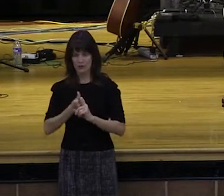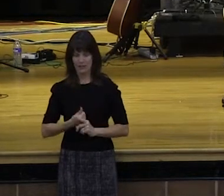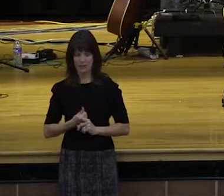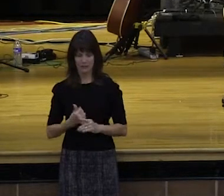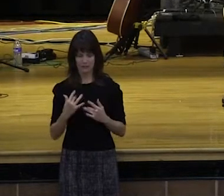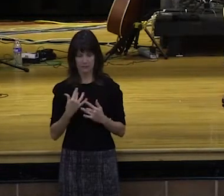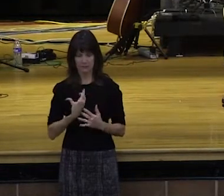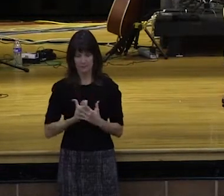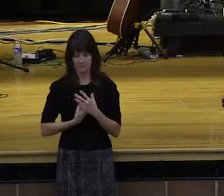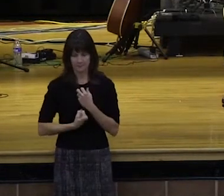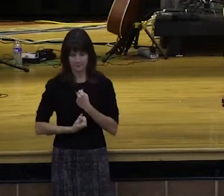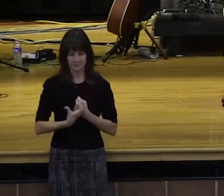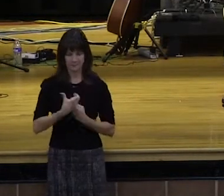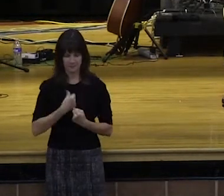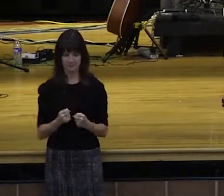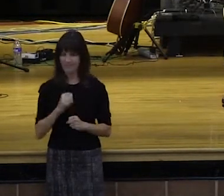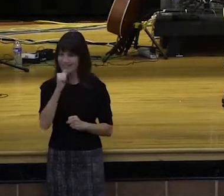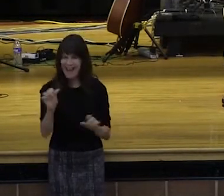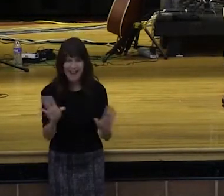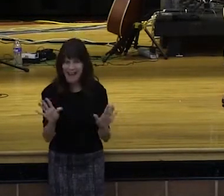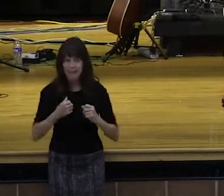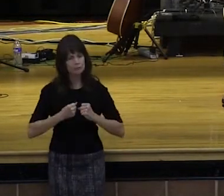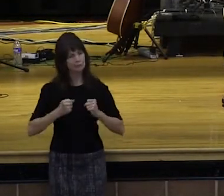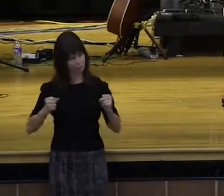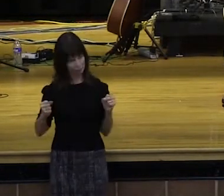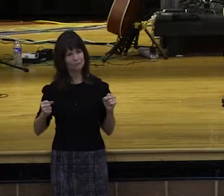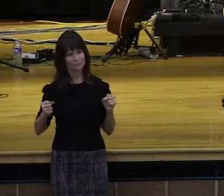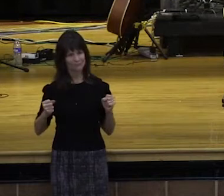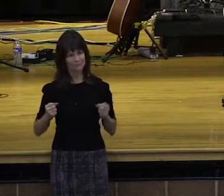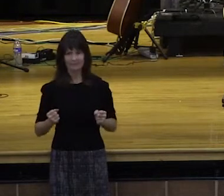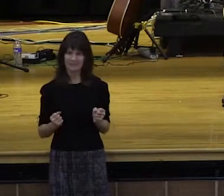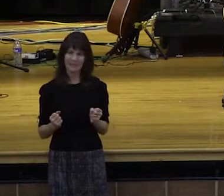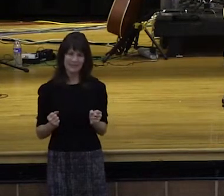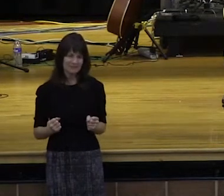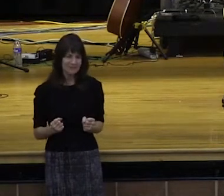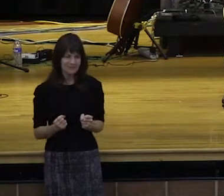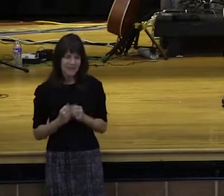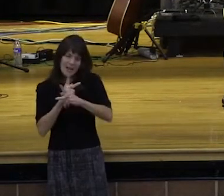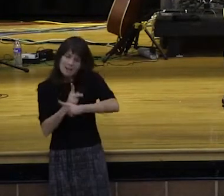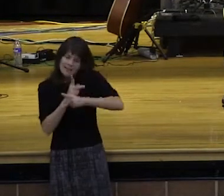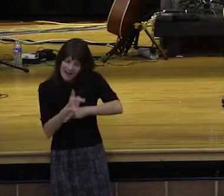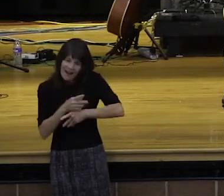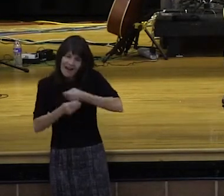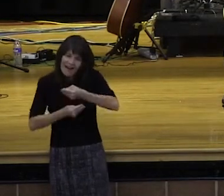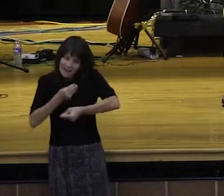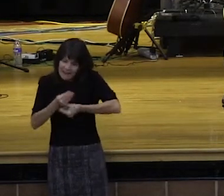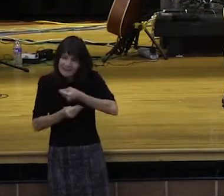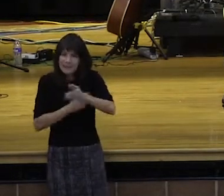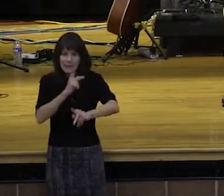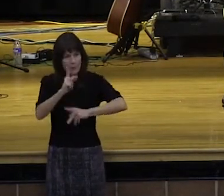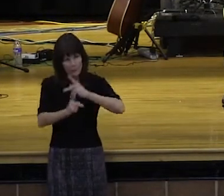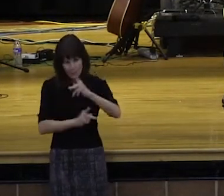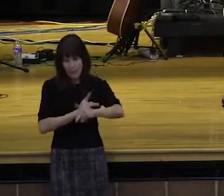generous Father in heaven. See, we have a generous God. He's not little in mercy. He's rich in mercy. He's not,